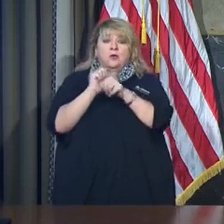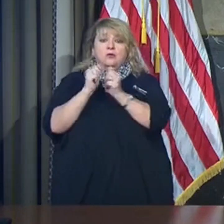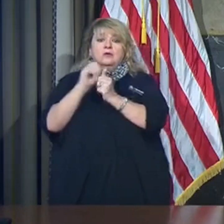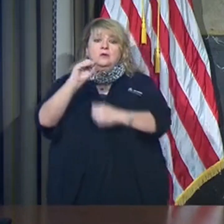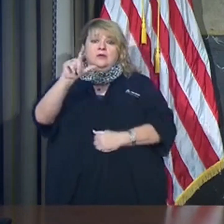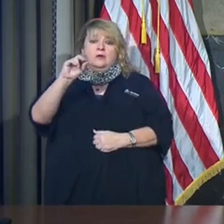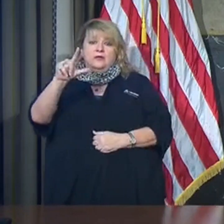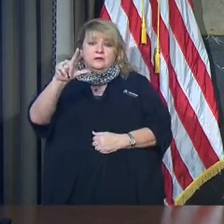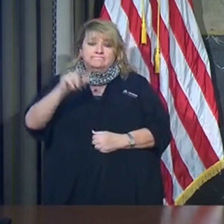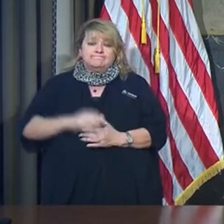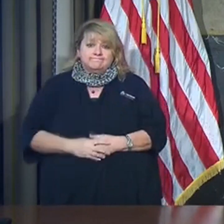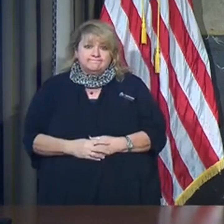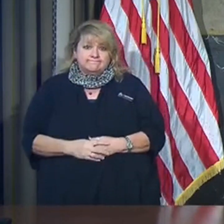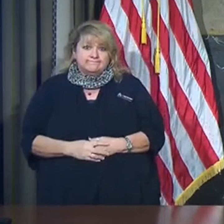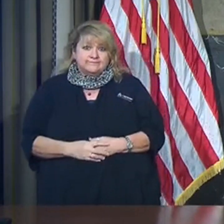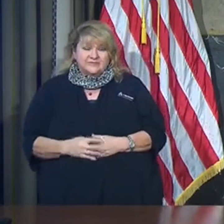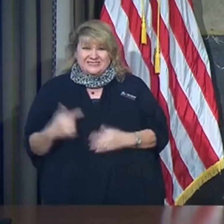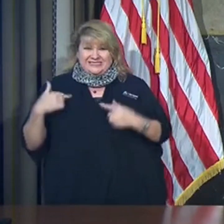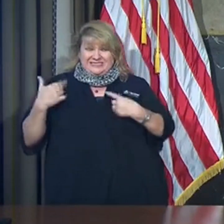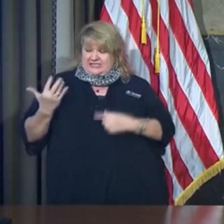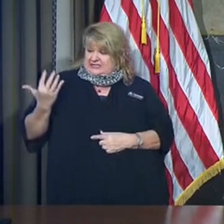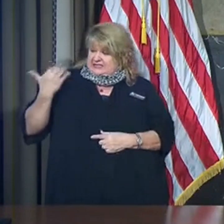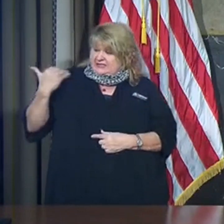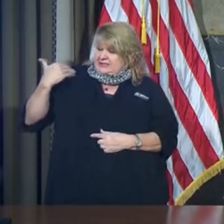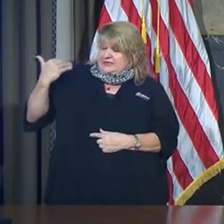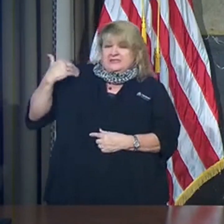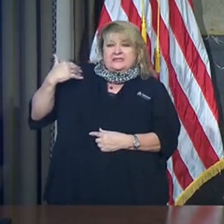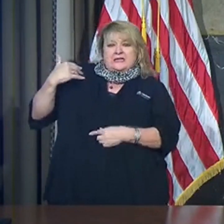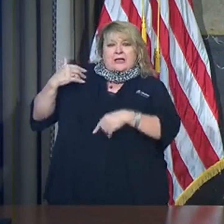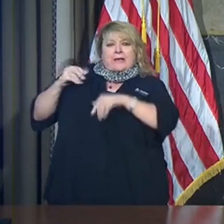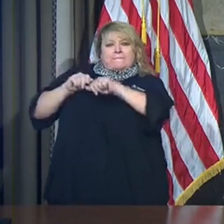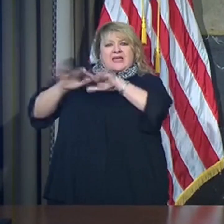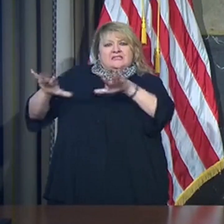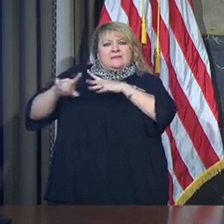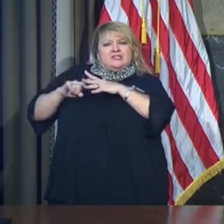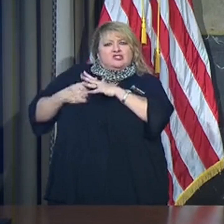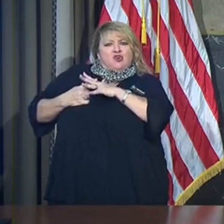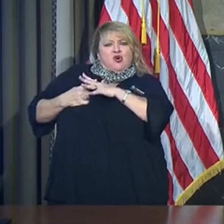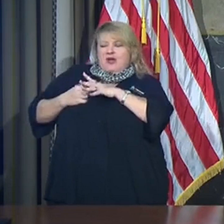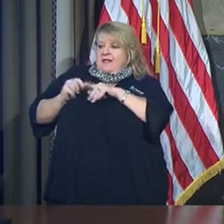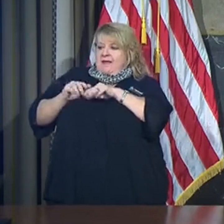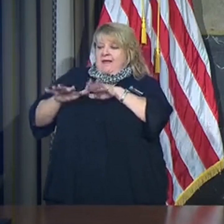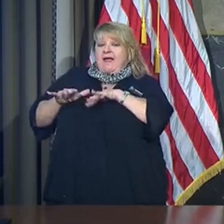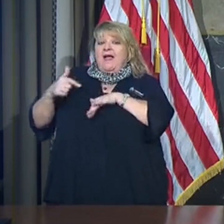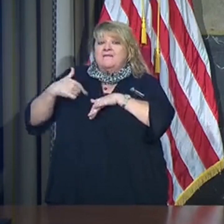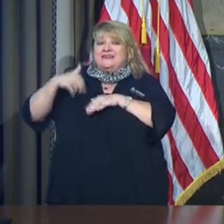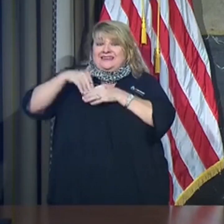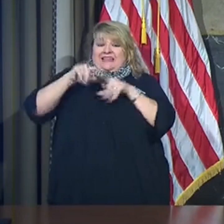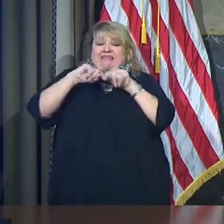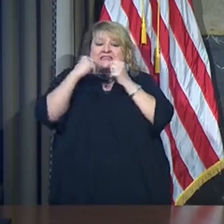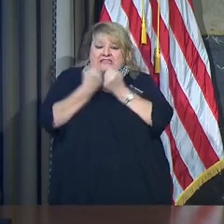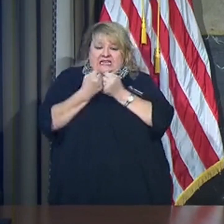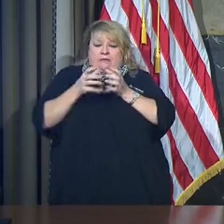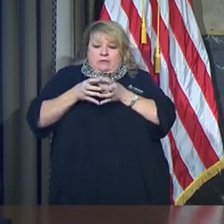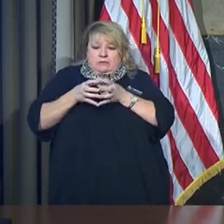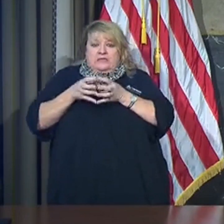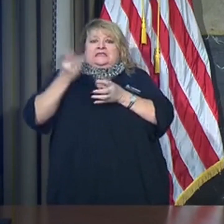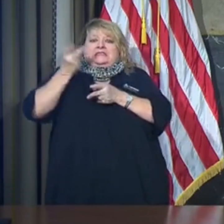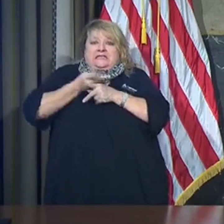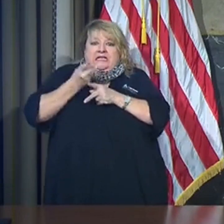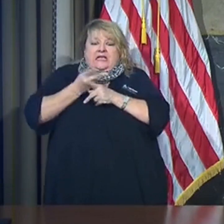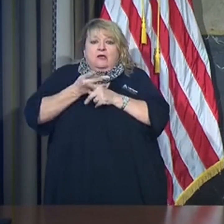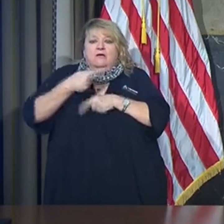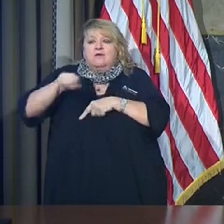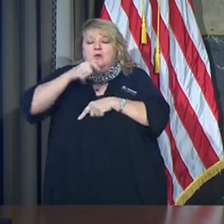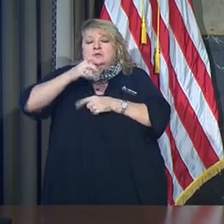Since early in this pandemic, I have been part of teams treating critically ill patients in our intensive care units here in Baton